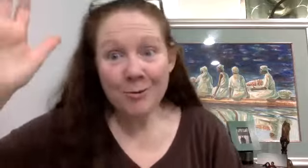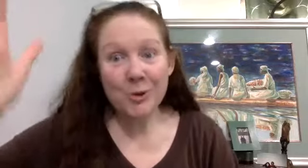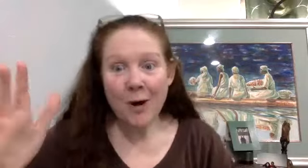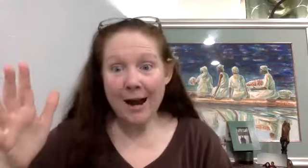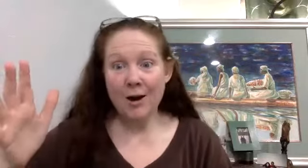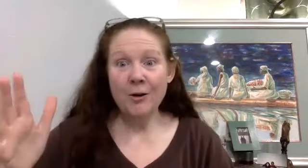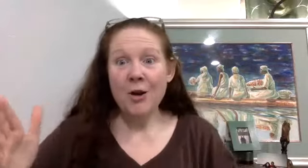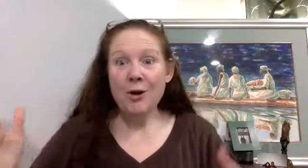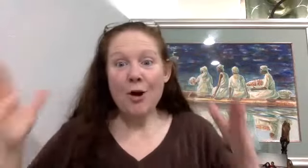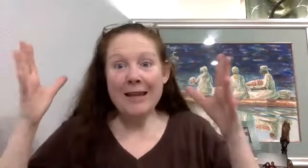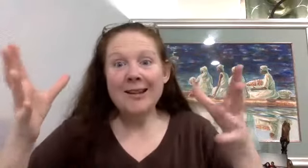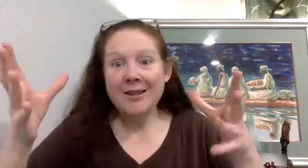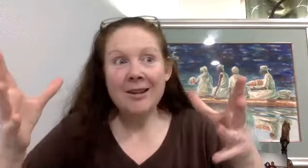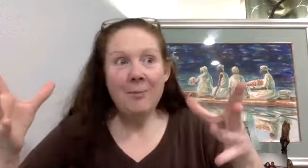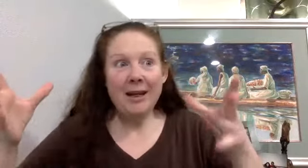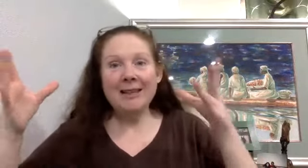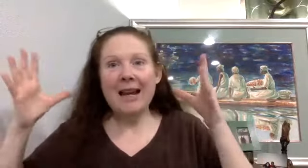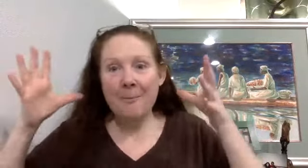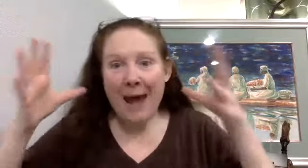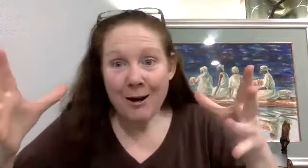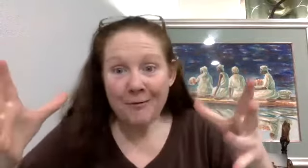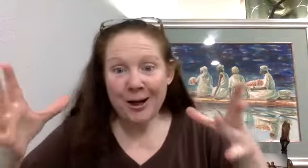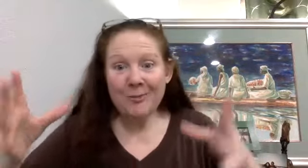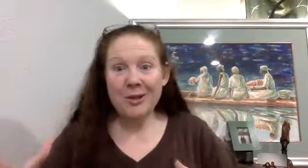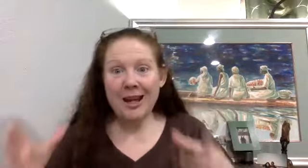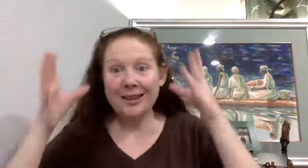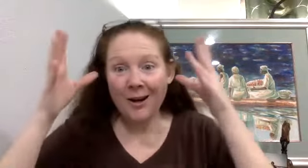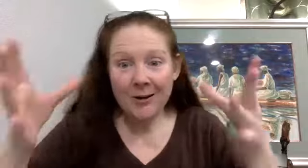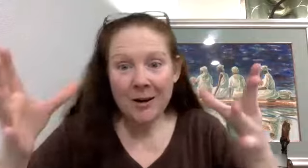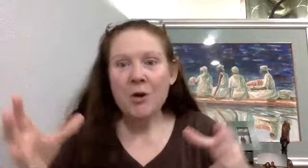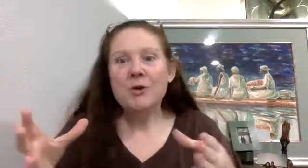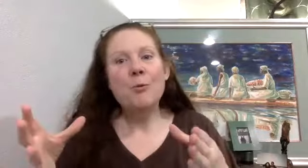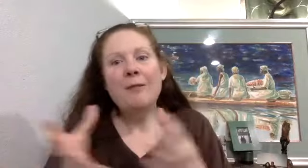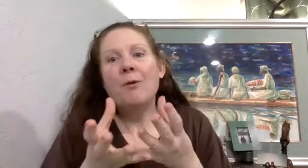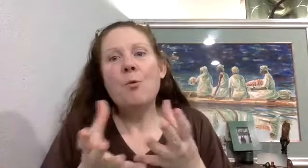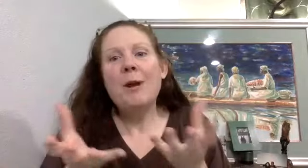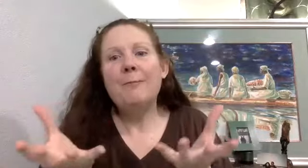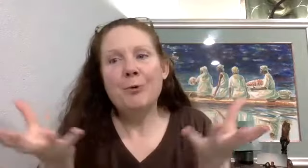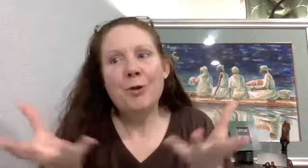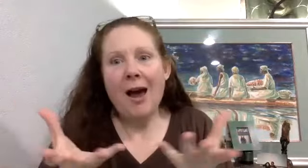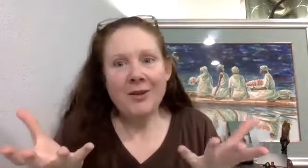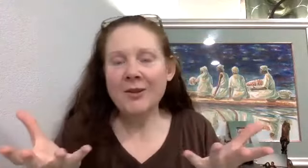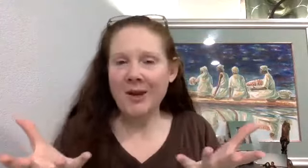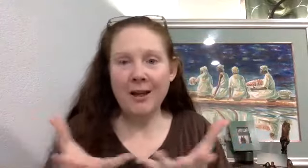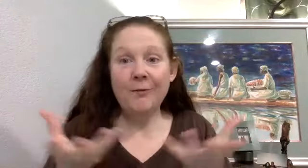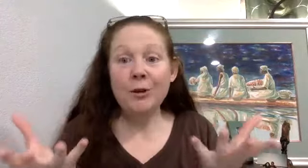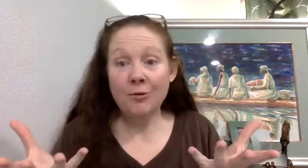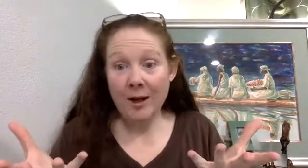squared. You know, he's got to, I mean, it's like a battle for him to get there. So we've, we've got this society full of chronic